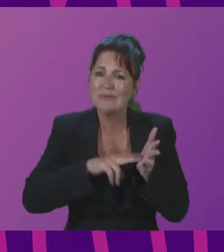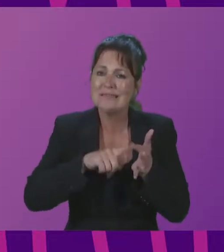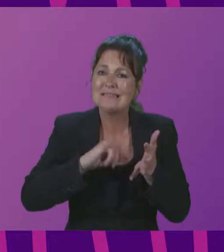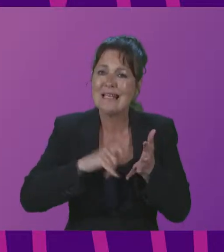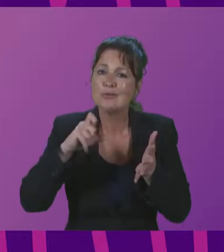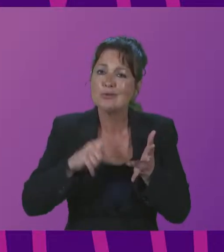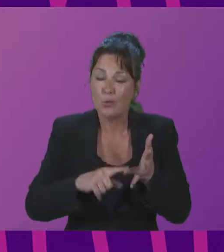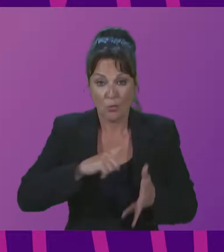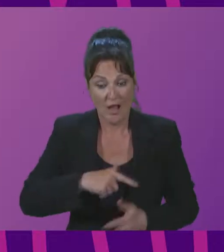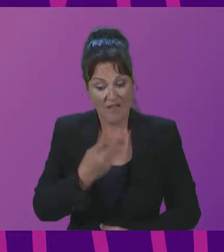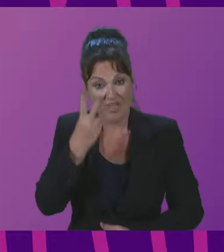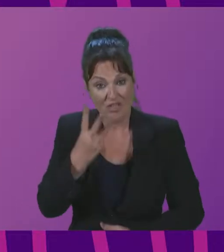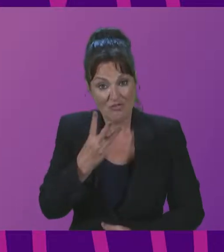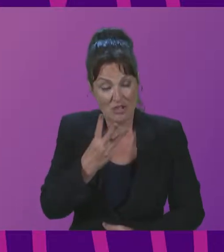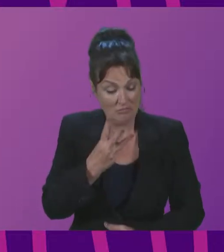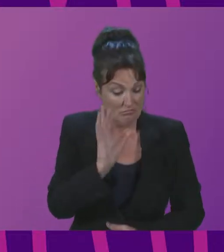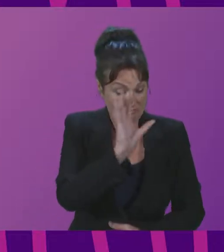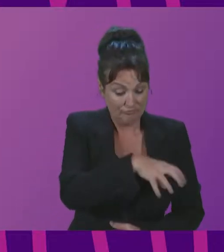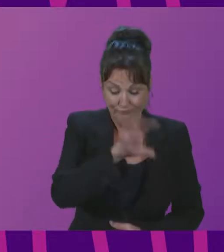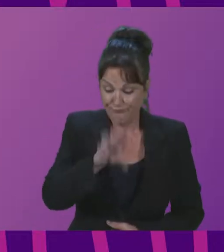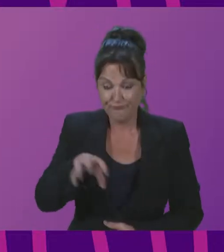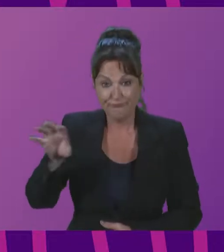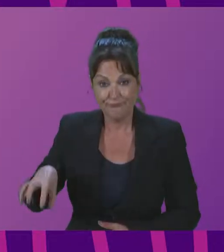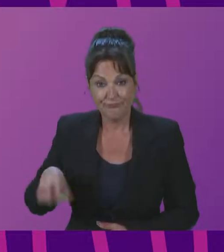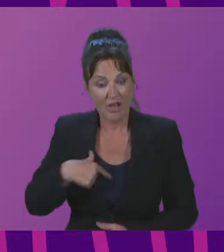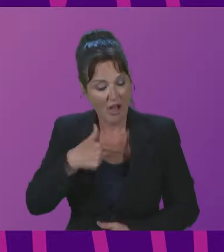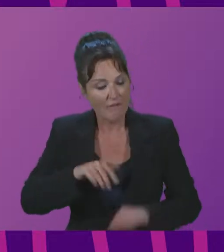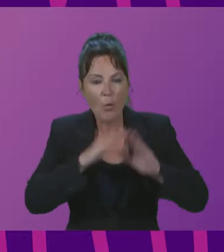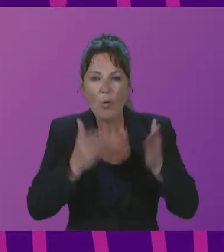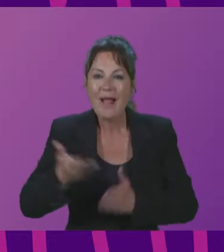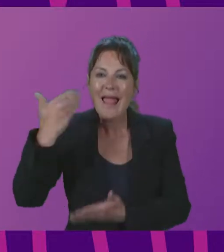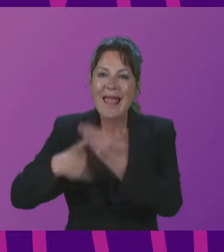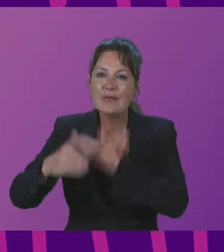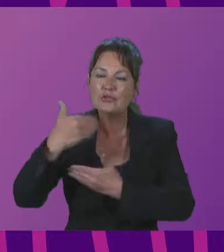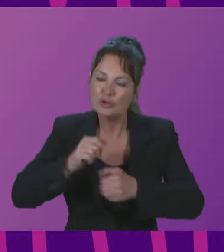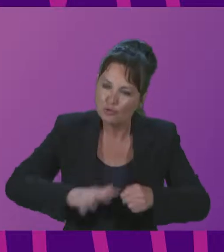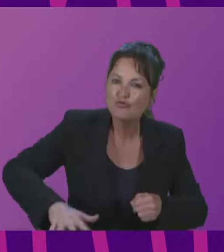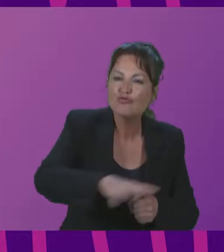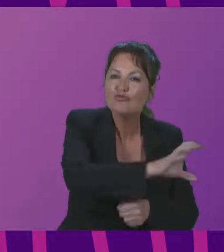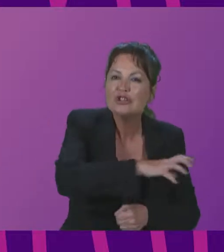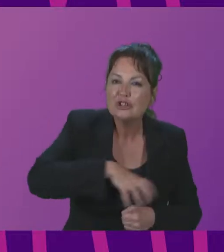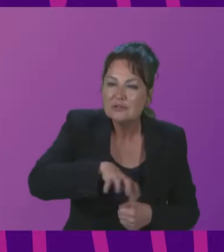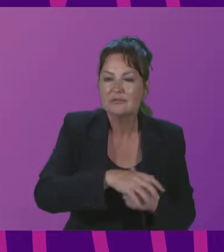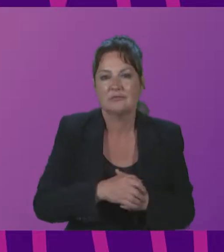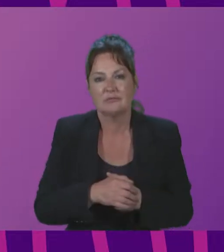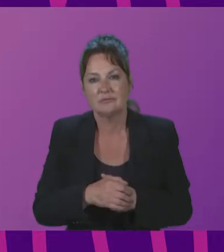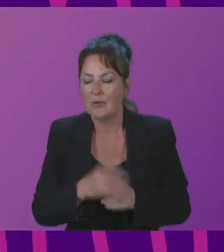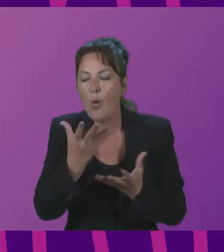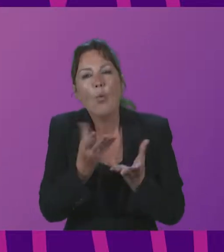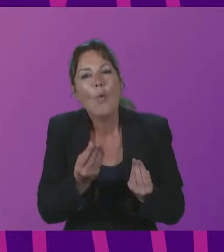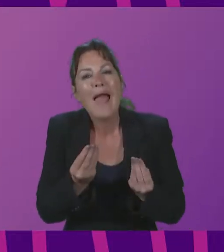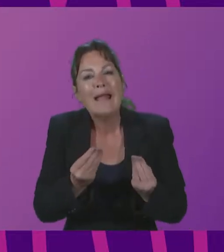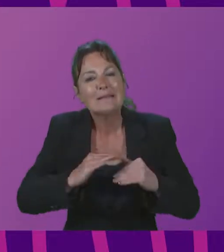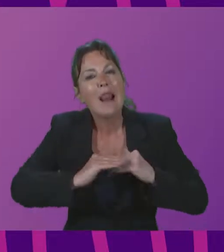heritage sites, namely World Heritage Soot Region Wetland,